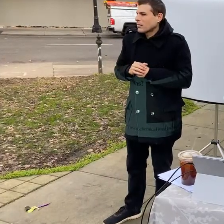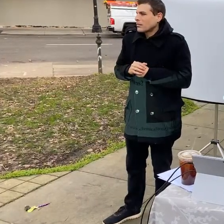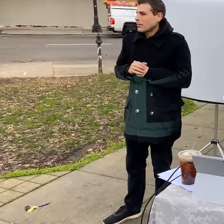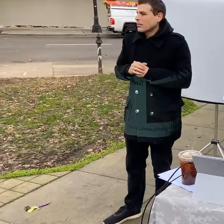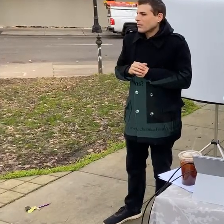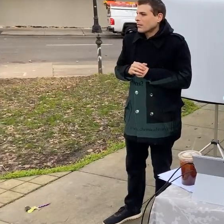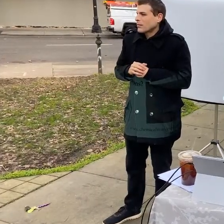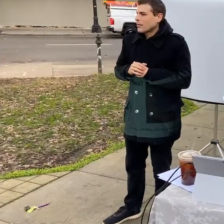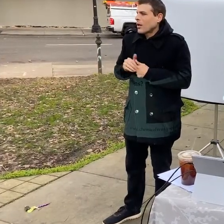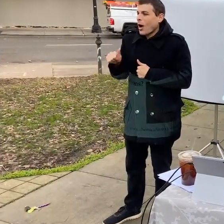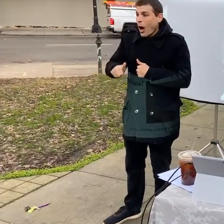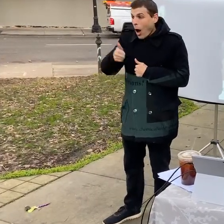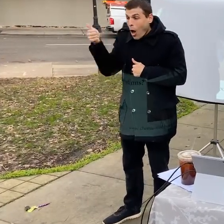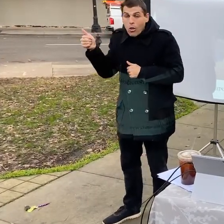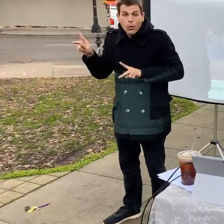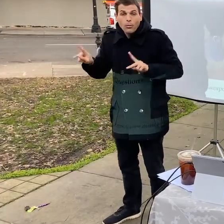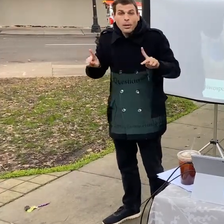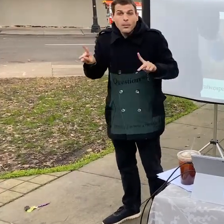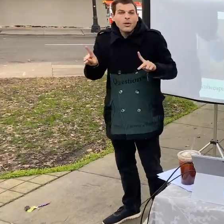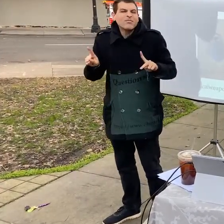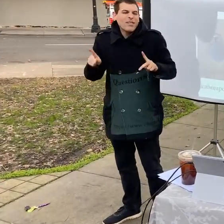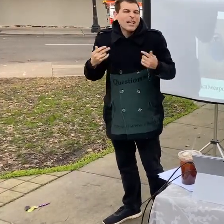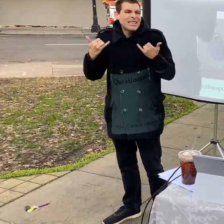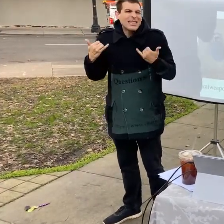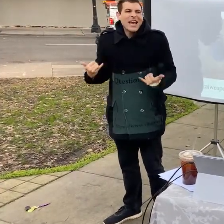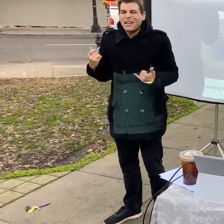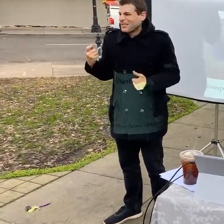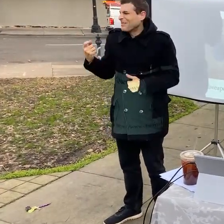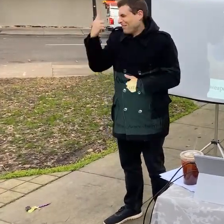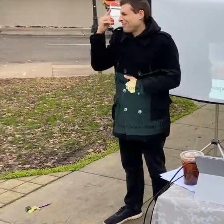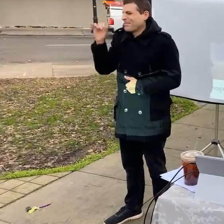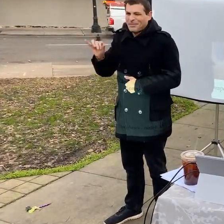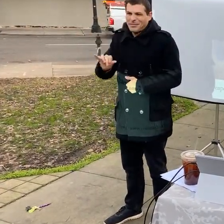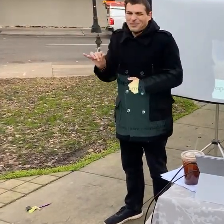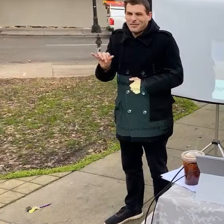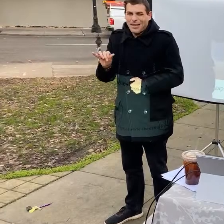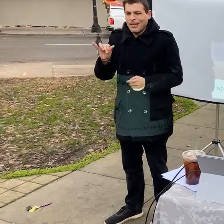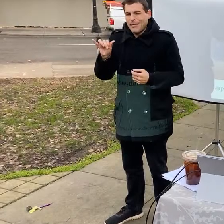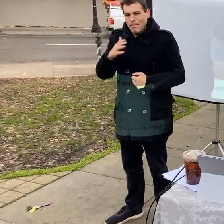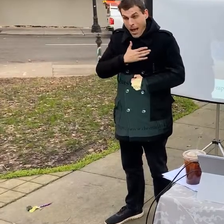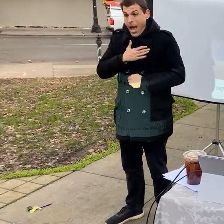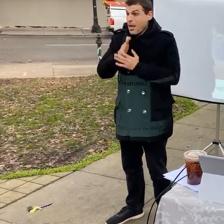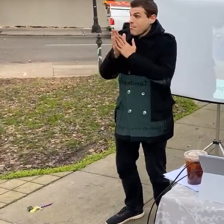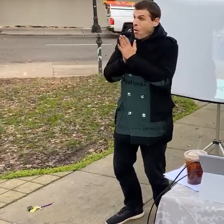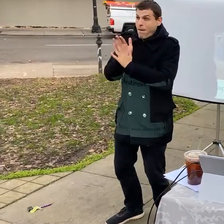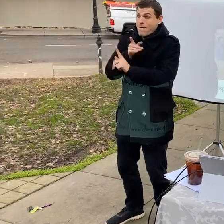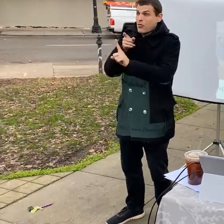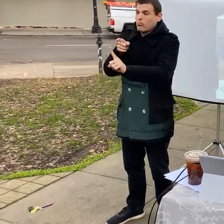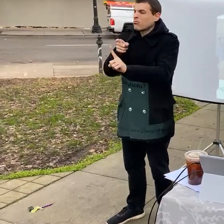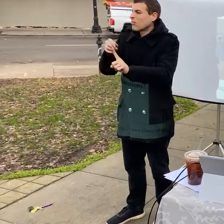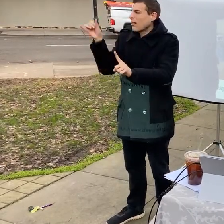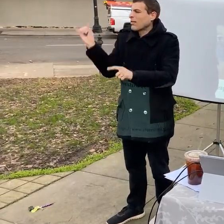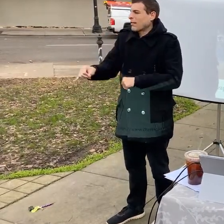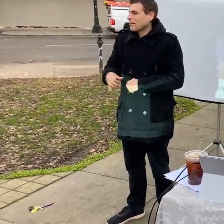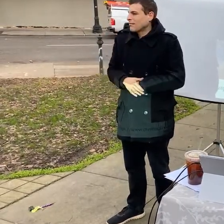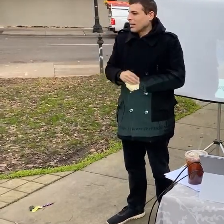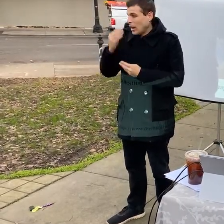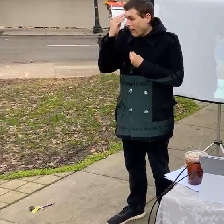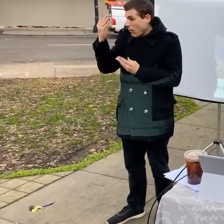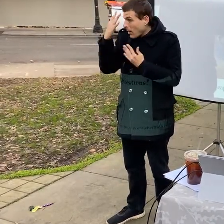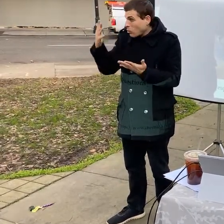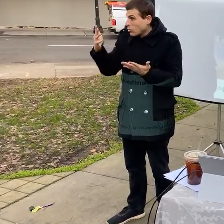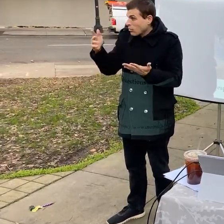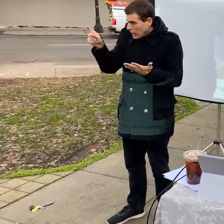other people are getting why this is important and for me that's the motivation right now right like this information needs to get out to